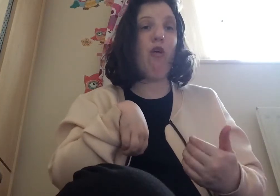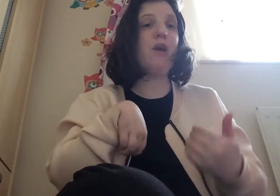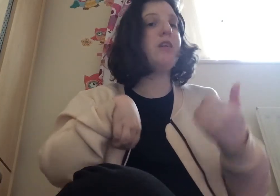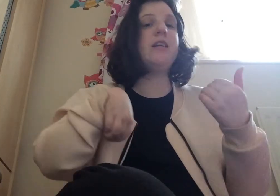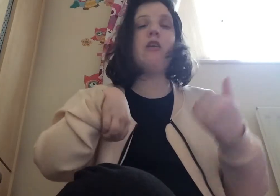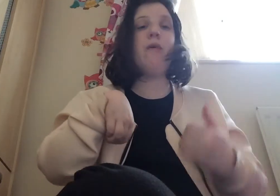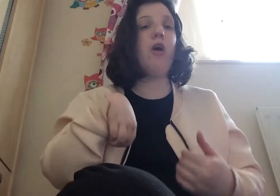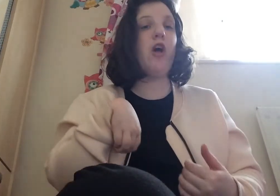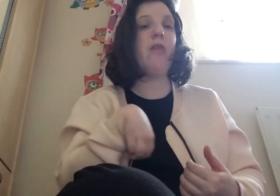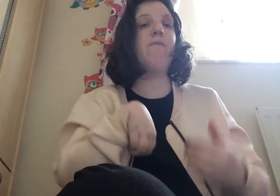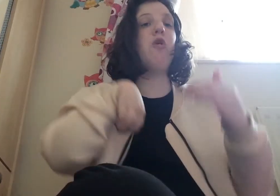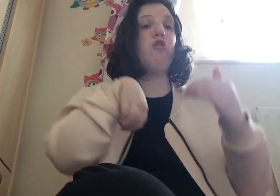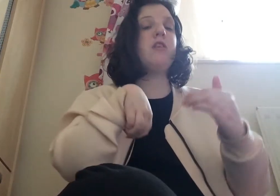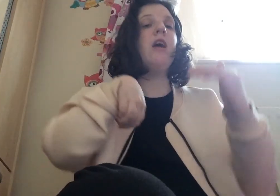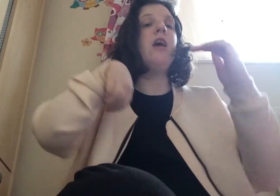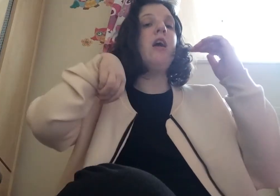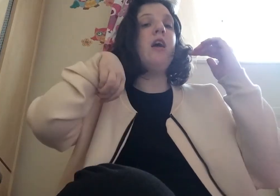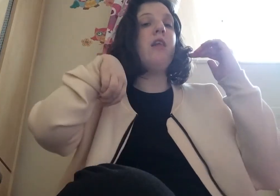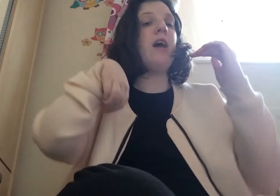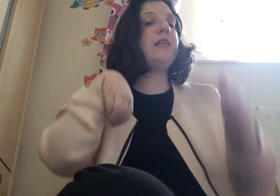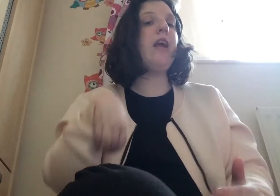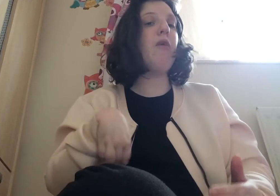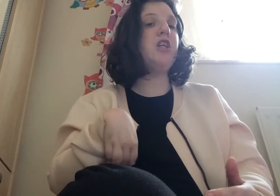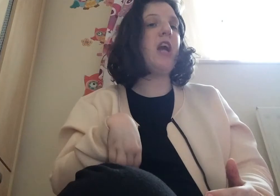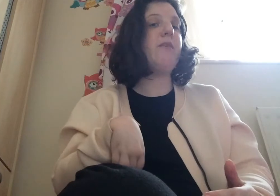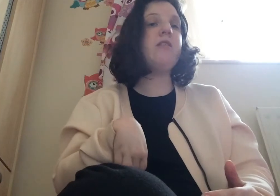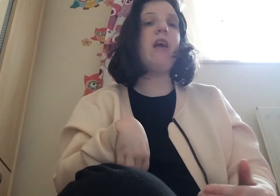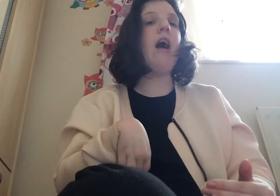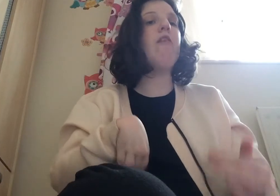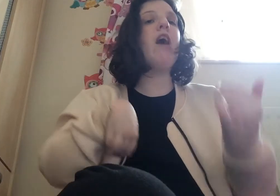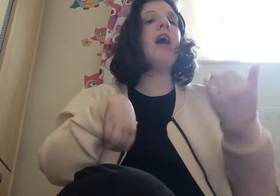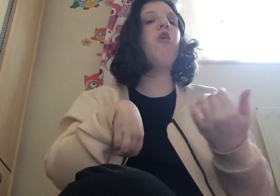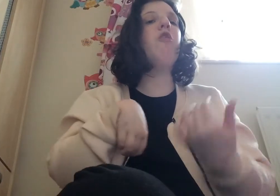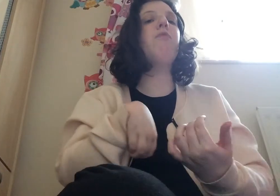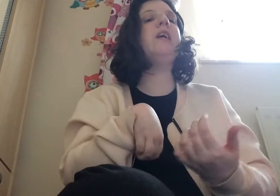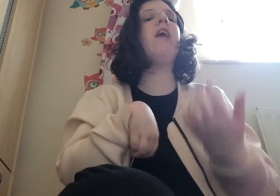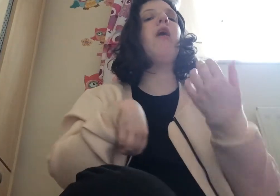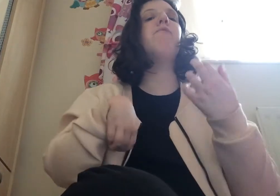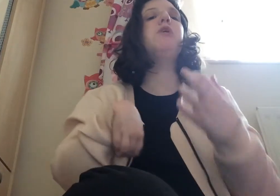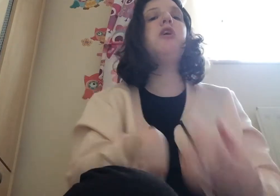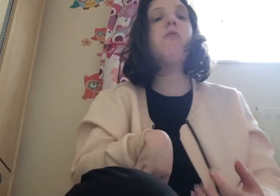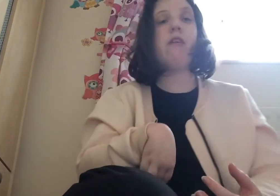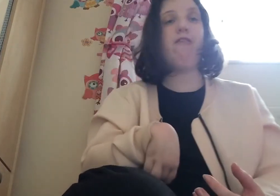because i didn't know it were her then but that scene where she came into calf i could not believe how beautiful